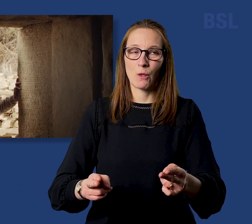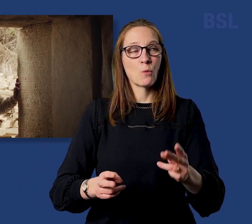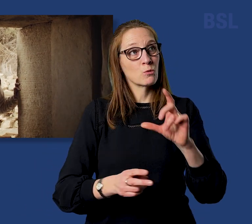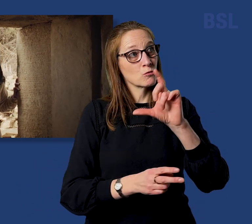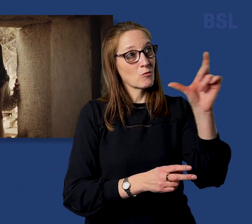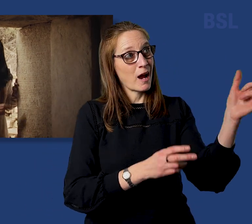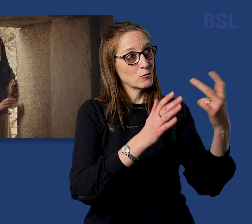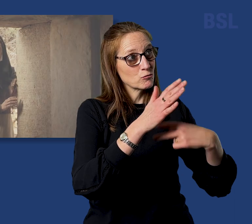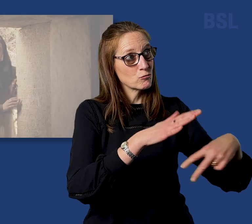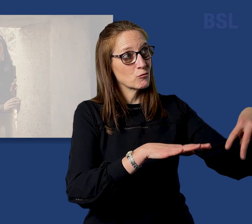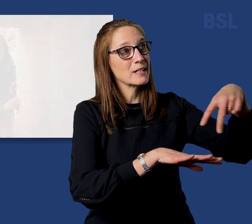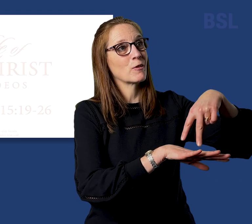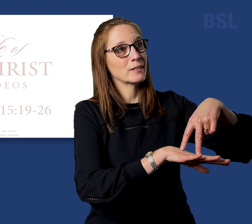will he